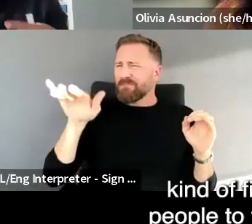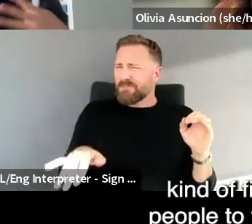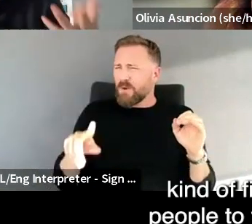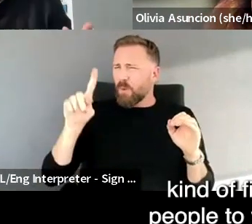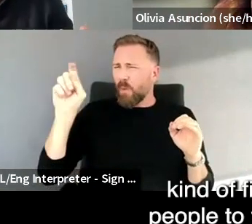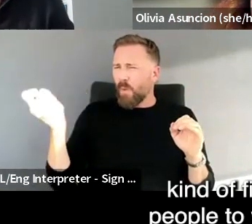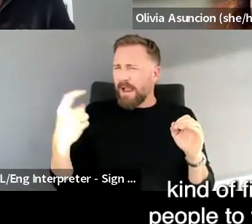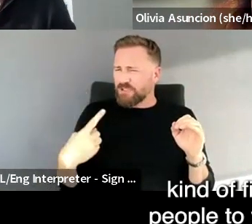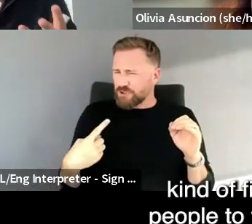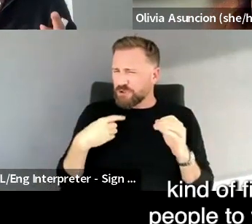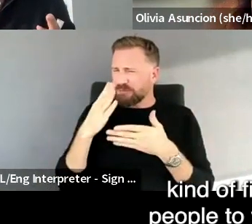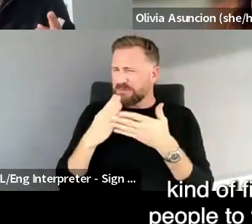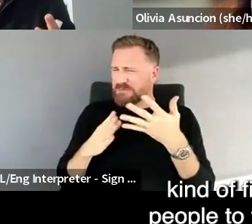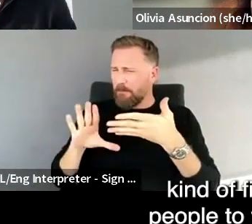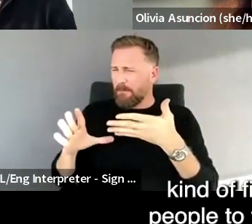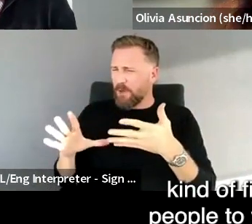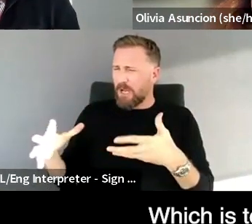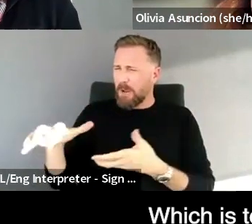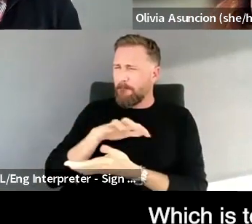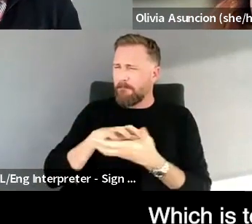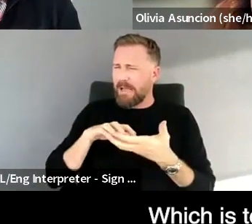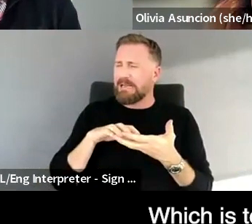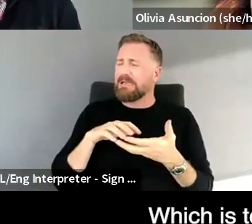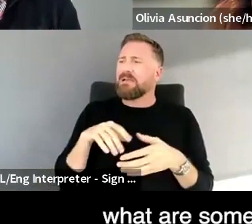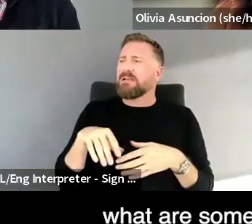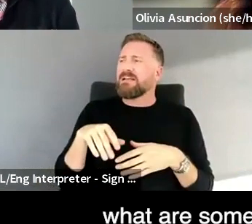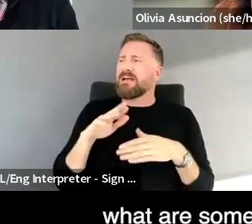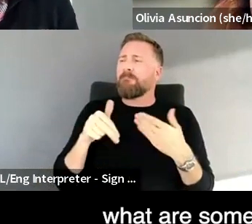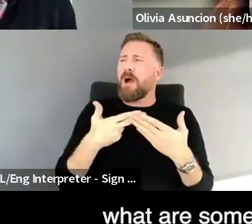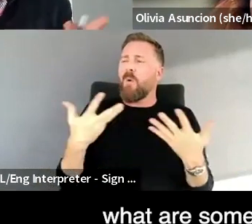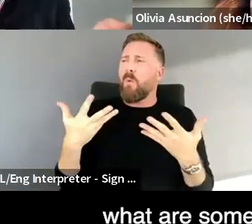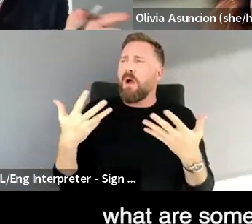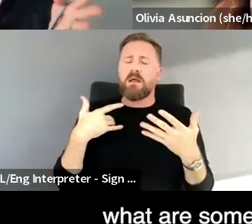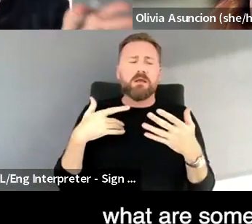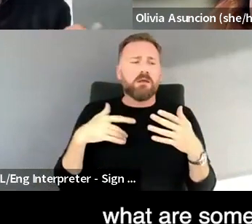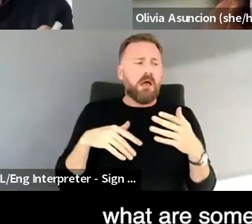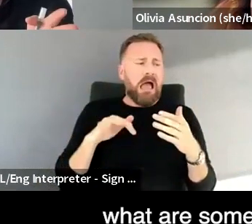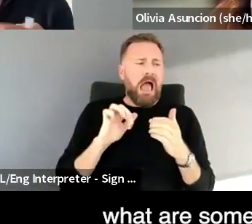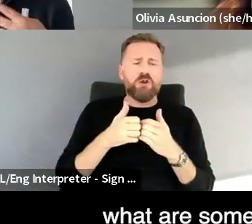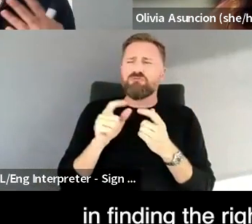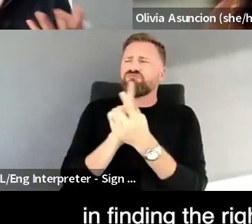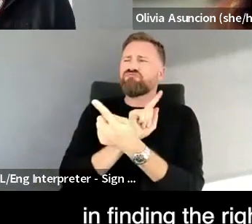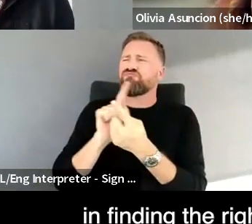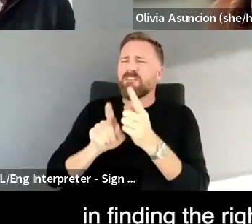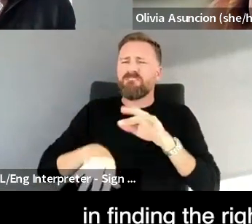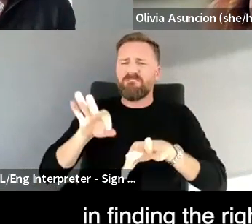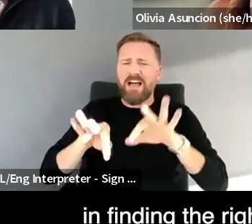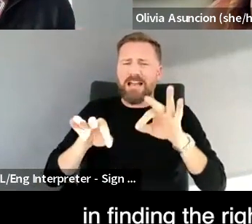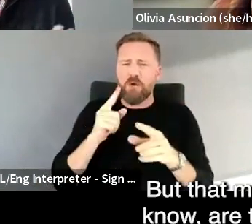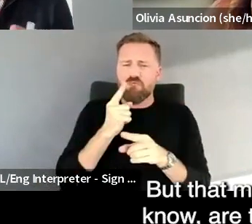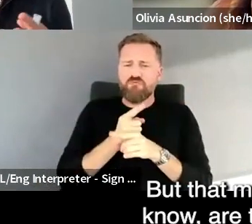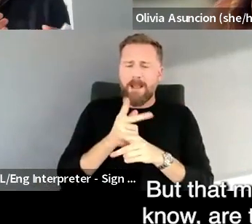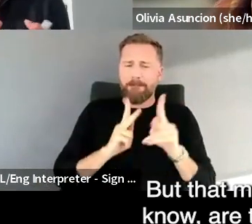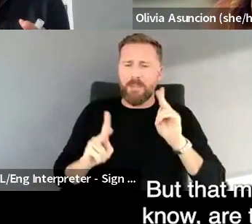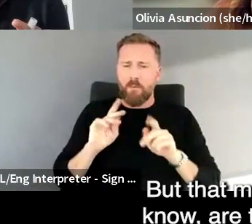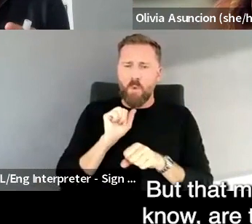kind of finding the right people to work with, right. Which is to say, you know, how do, how, what are some of your experiences in finding the right people